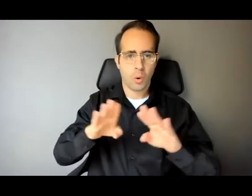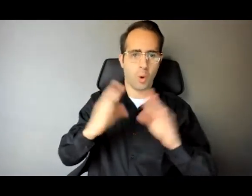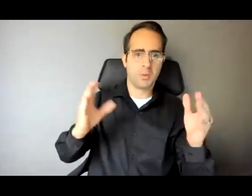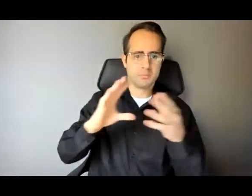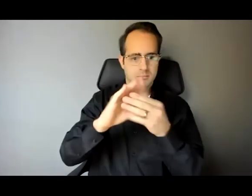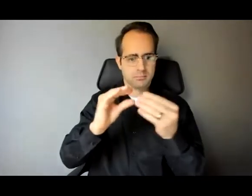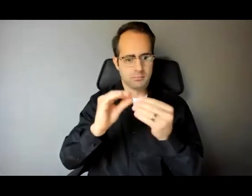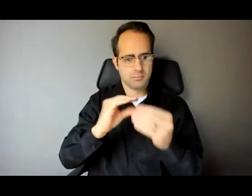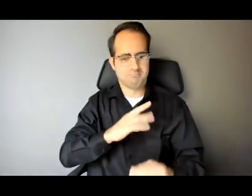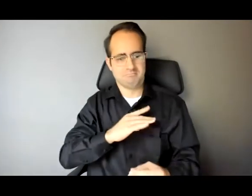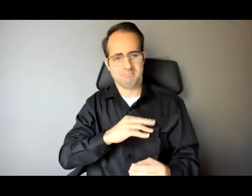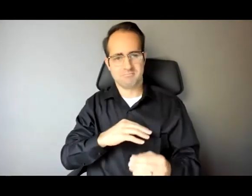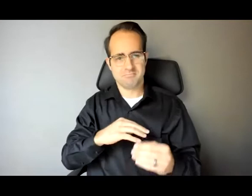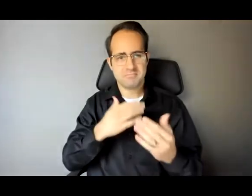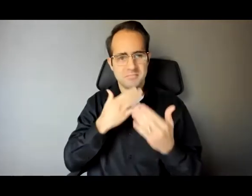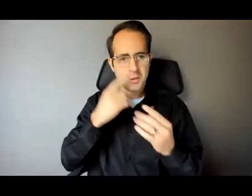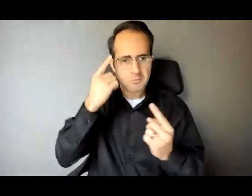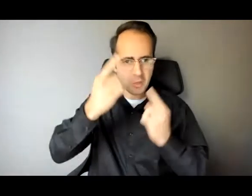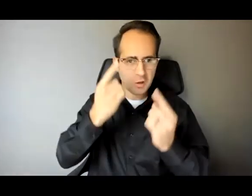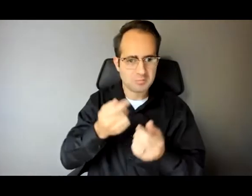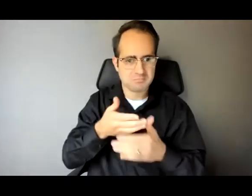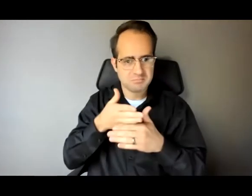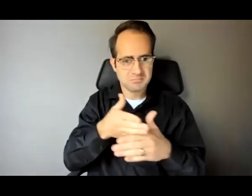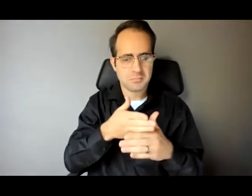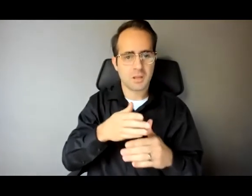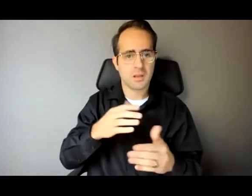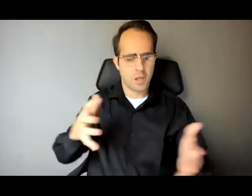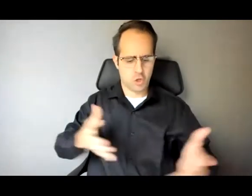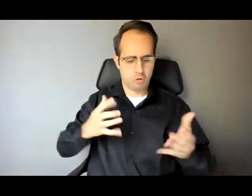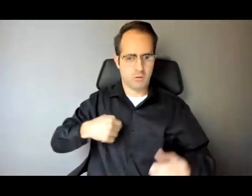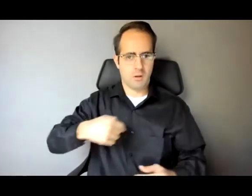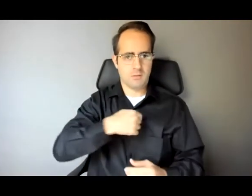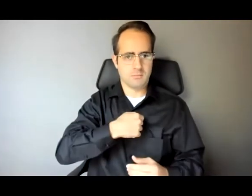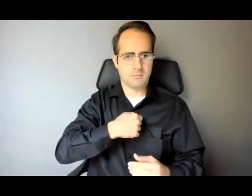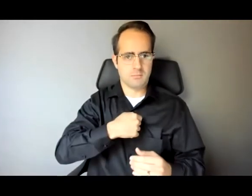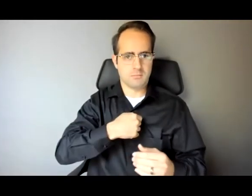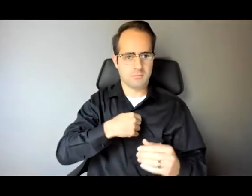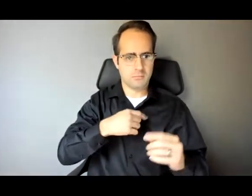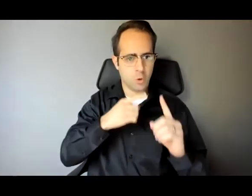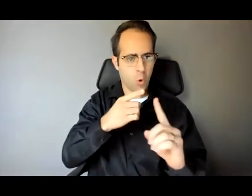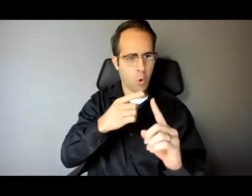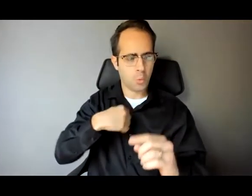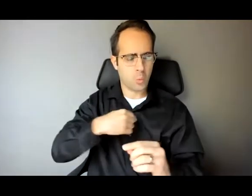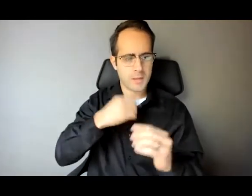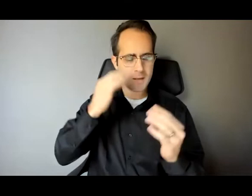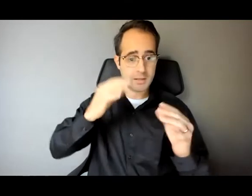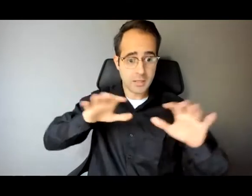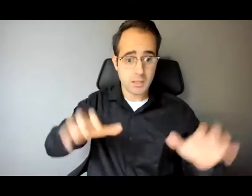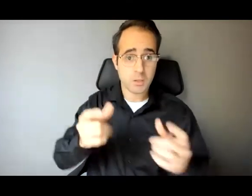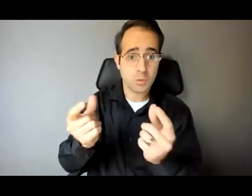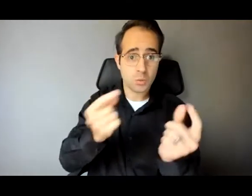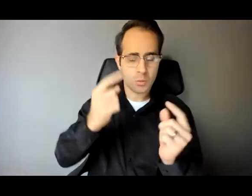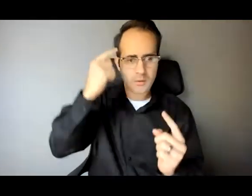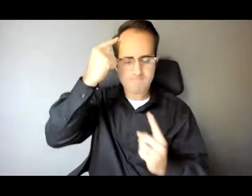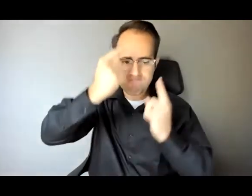encouraging us and challenges to, to be thoughtful in what we do and advocating for system impacted individuals.